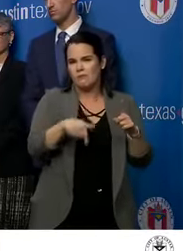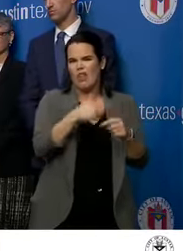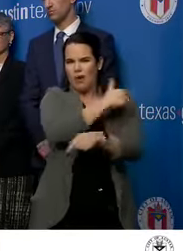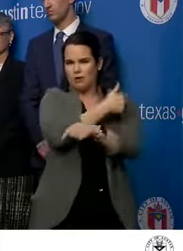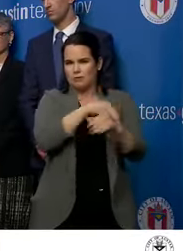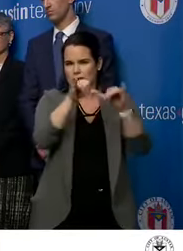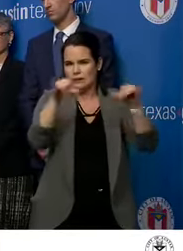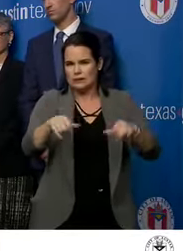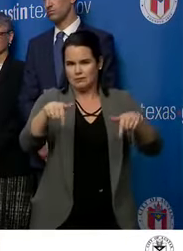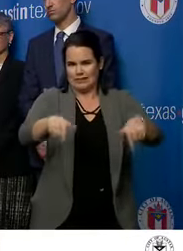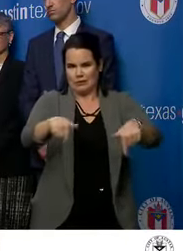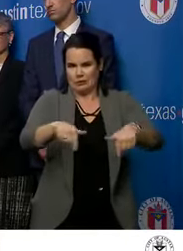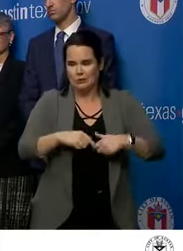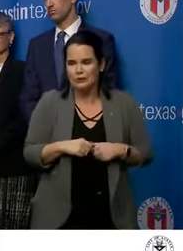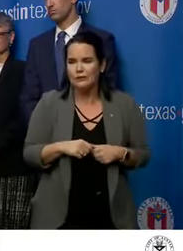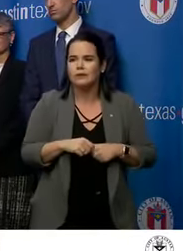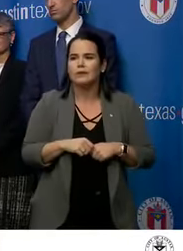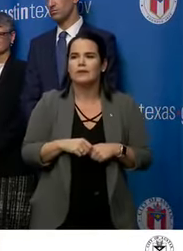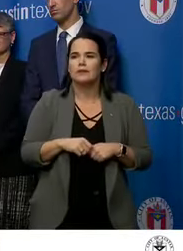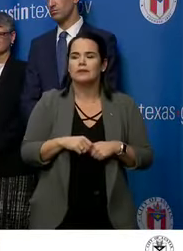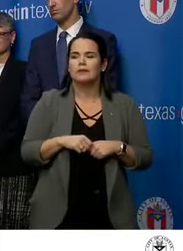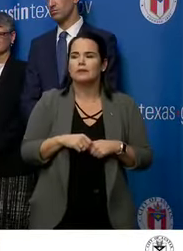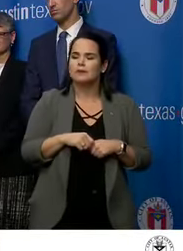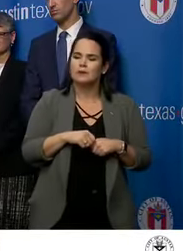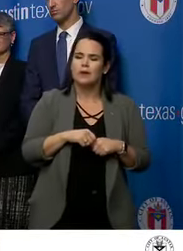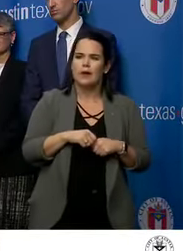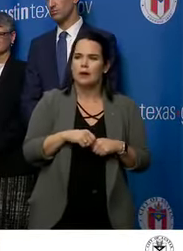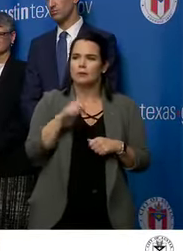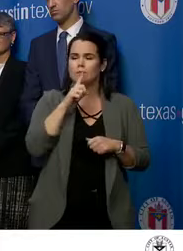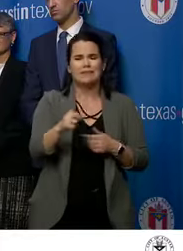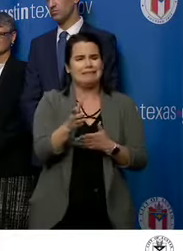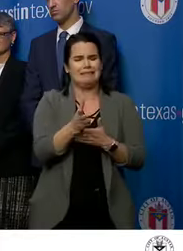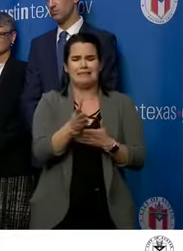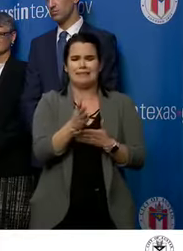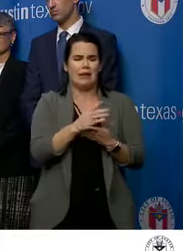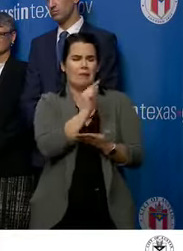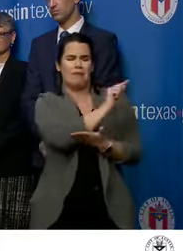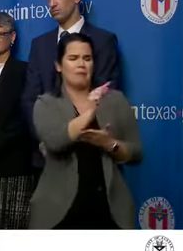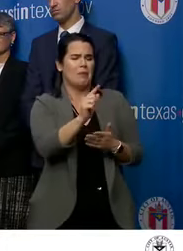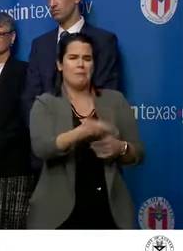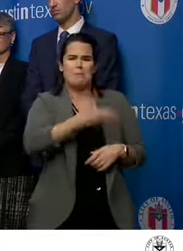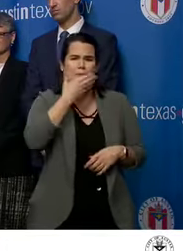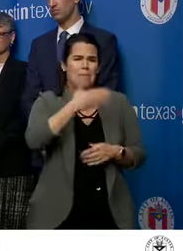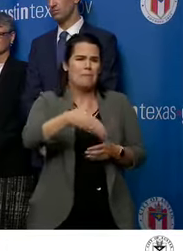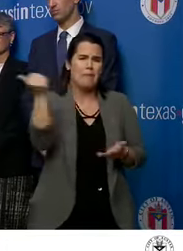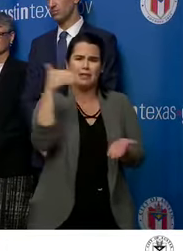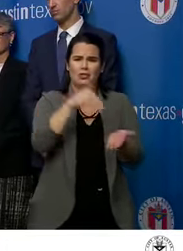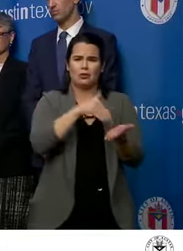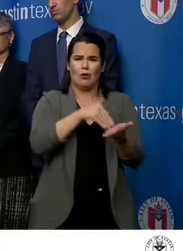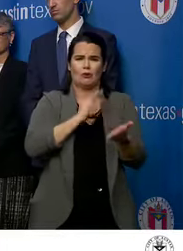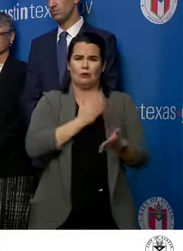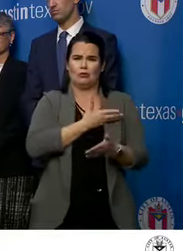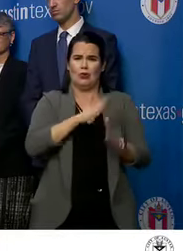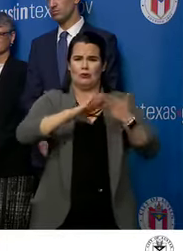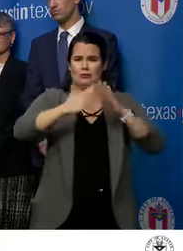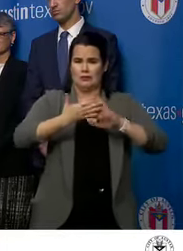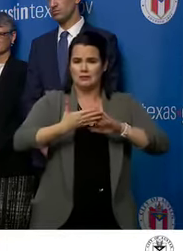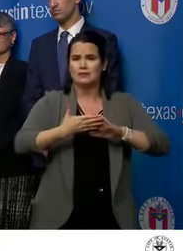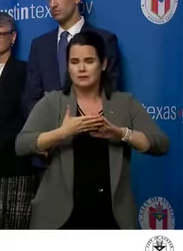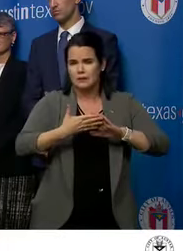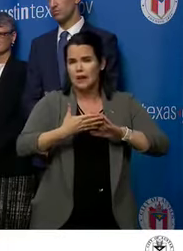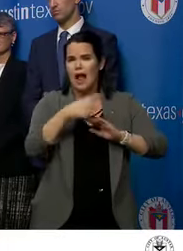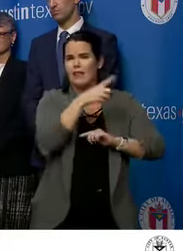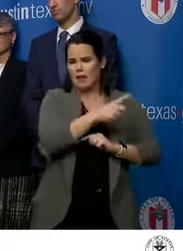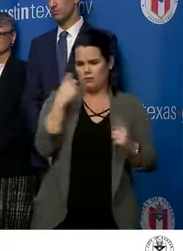in our city as some of the of the best medical minds in our community that are taking